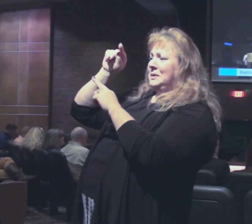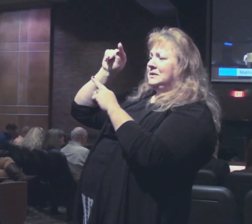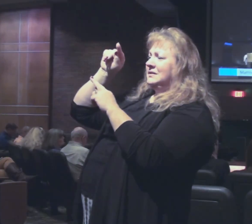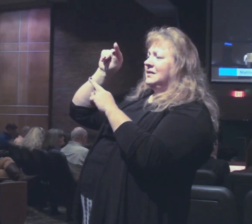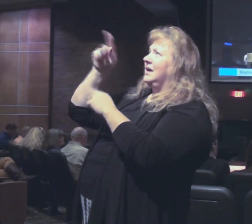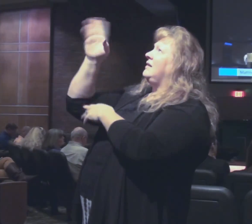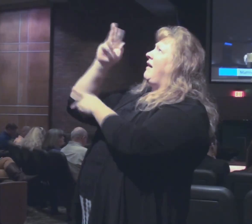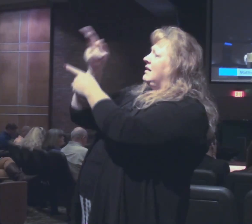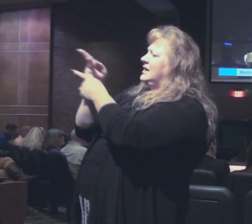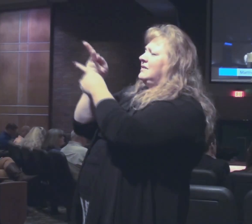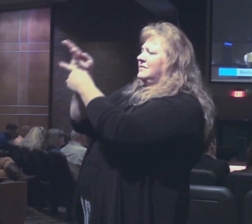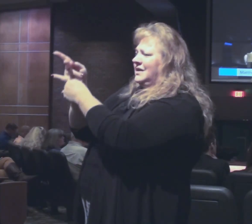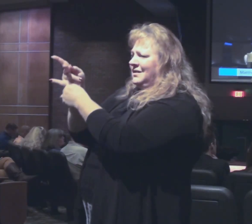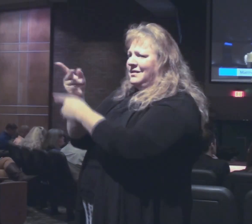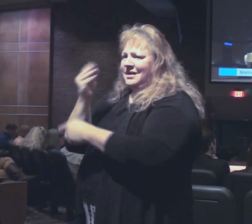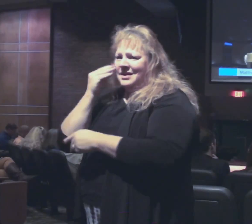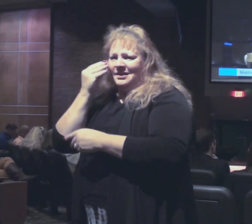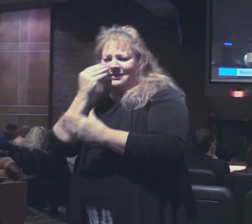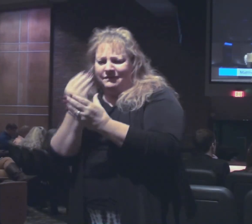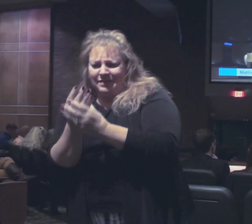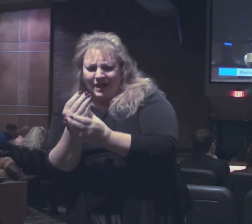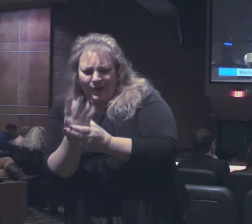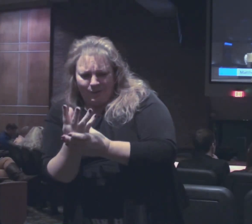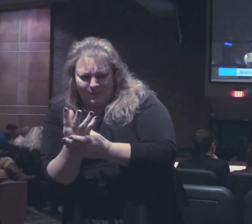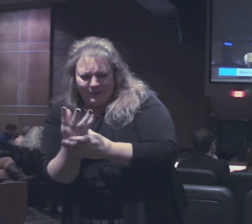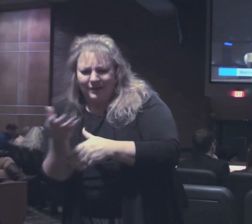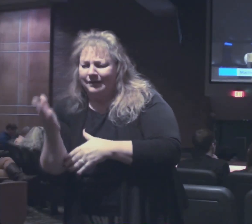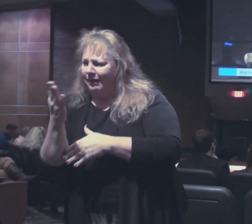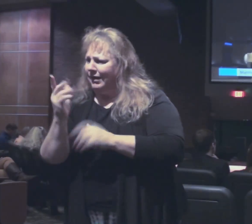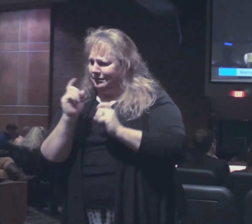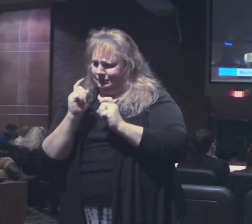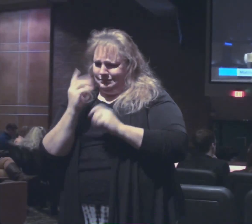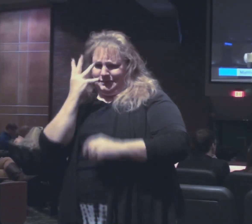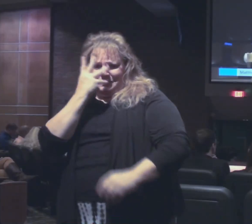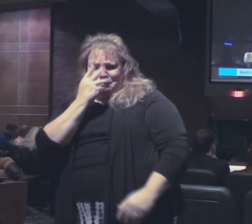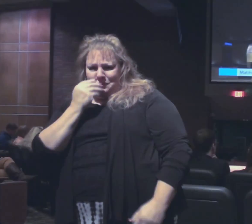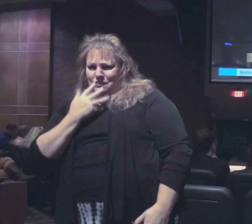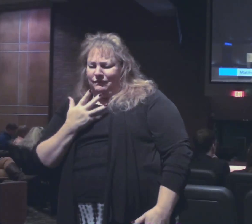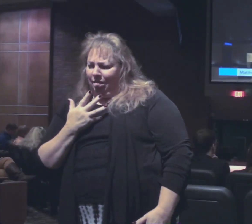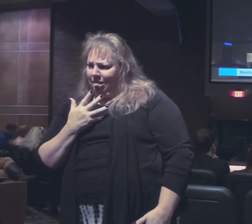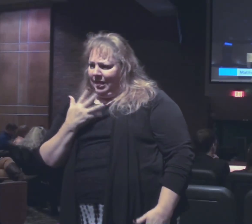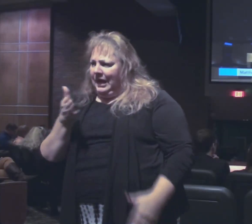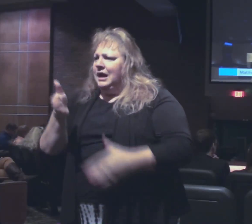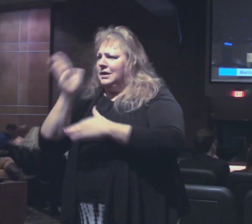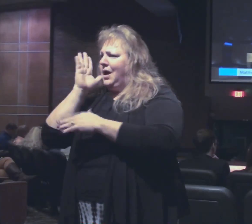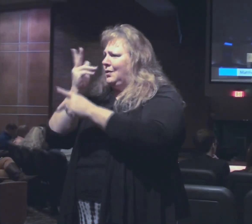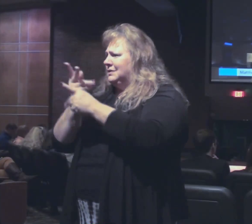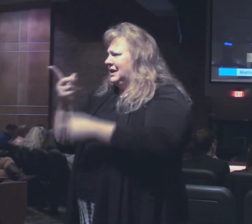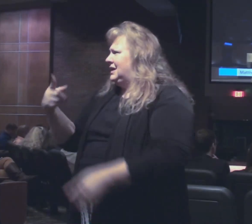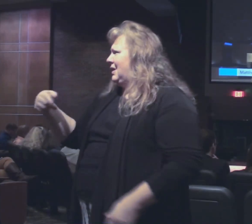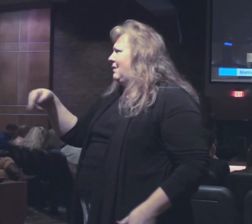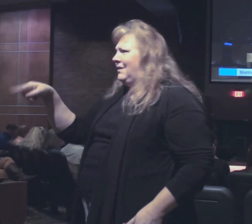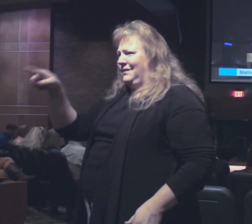takes care of them. The lilies of the field, God clothes them. God can take care of you.